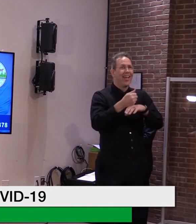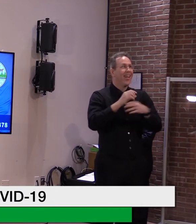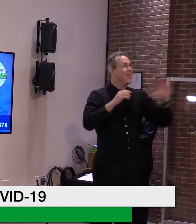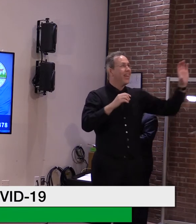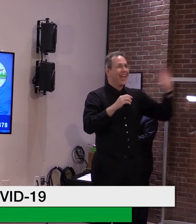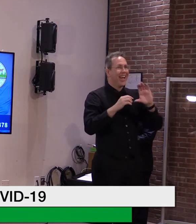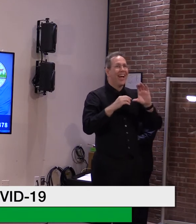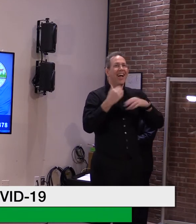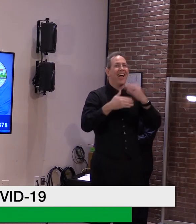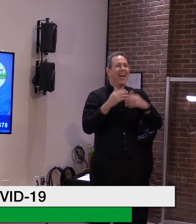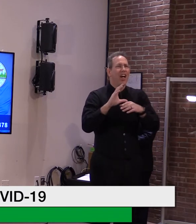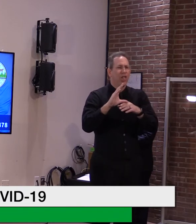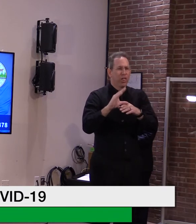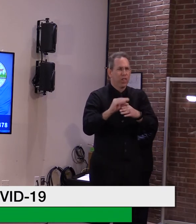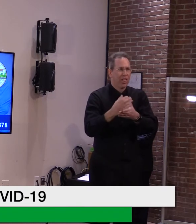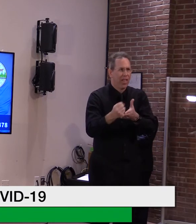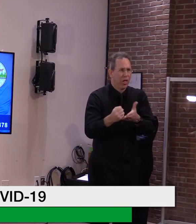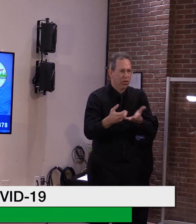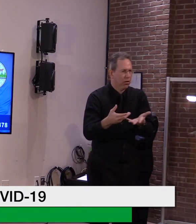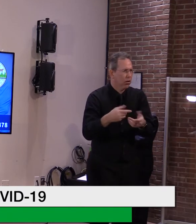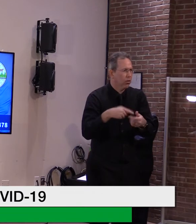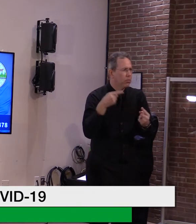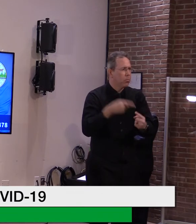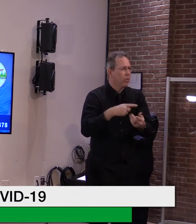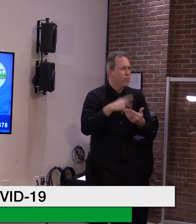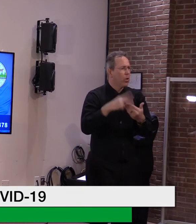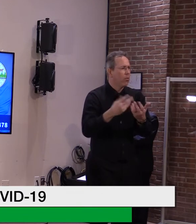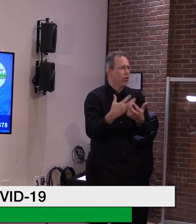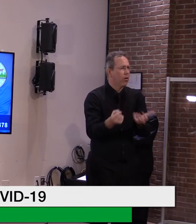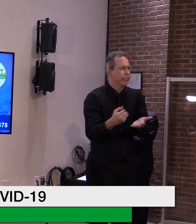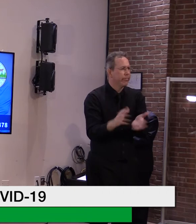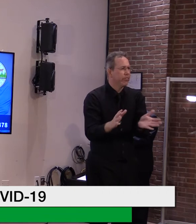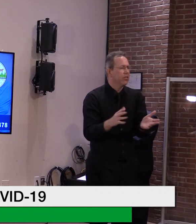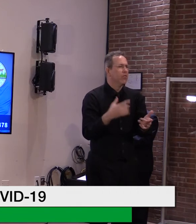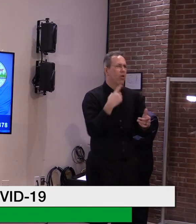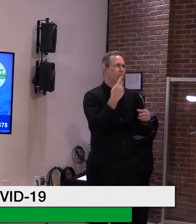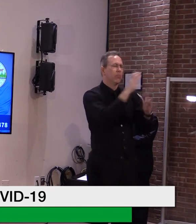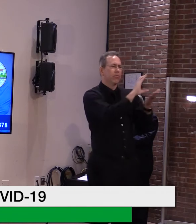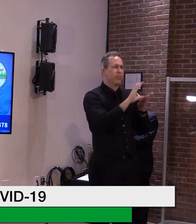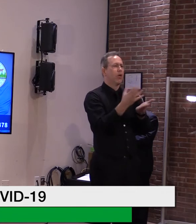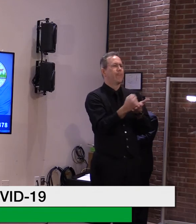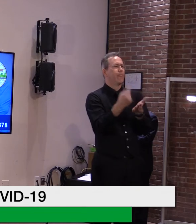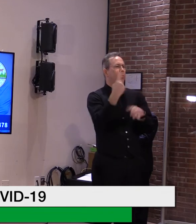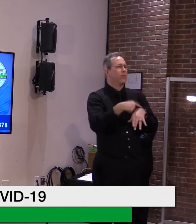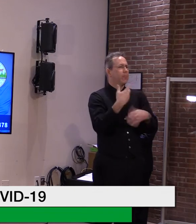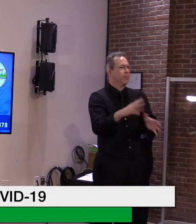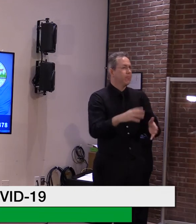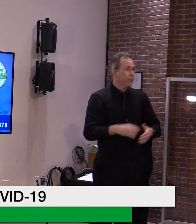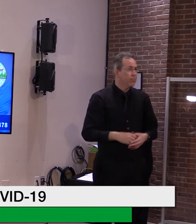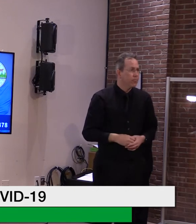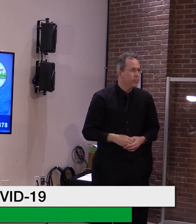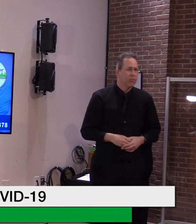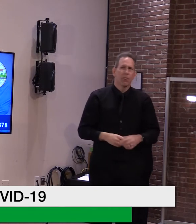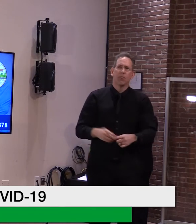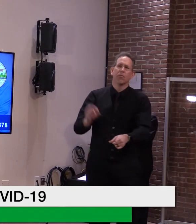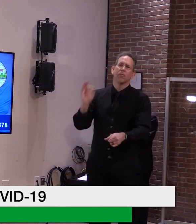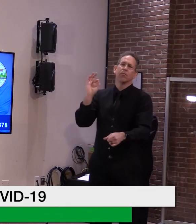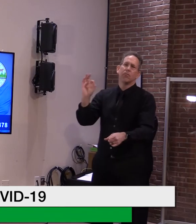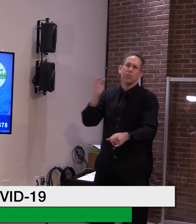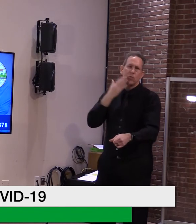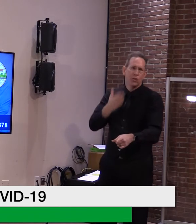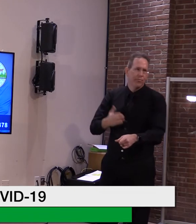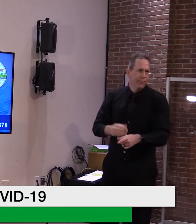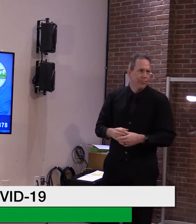All right. Great. Thank you. Joe, the Barton Chronicle. Hello, I've got a couple of